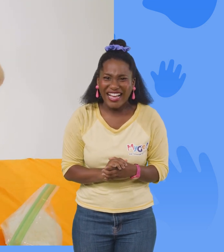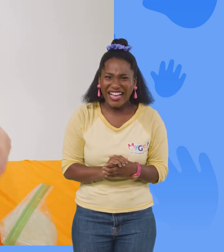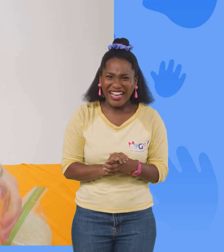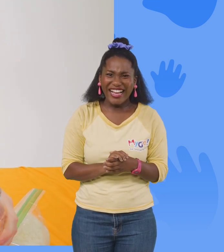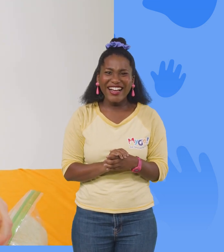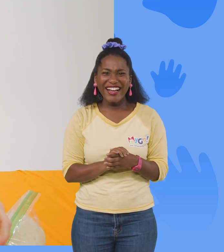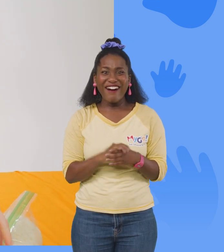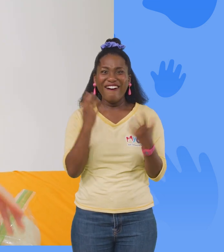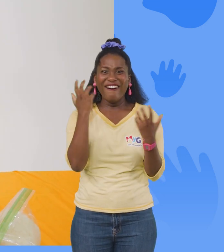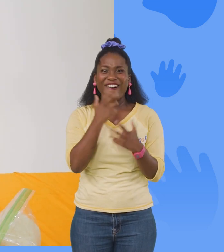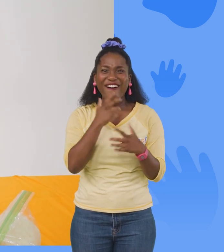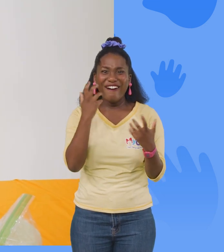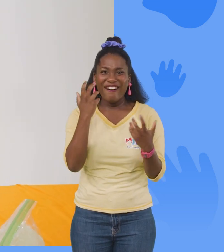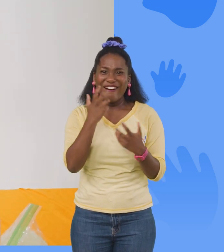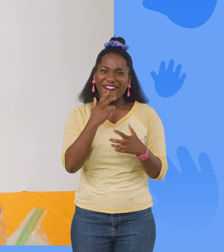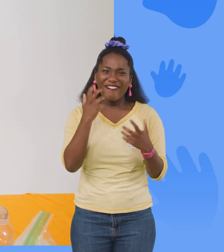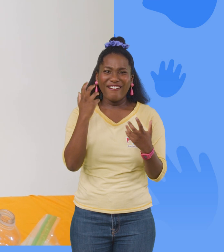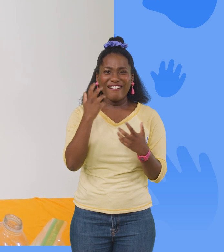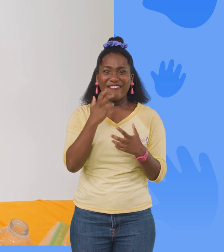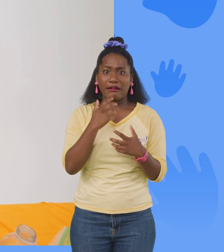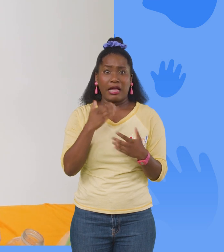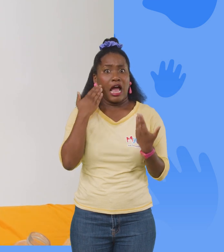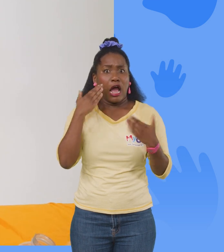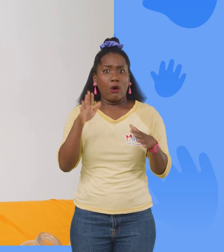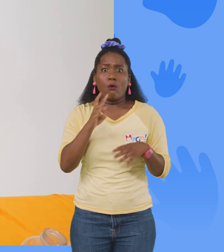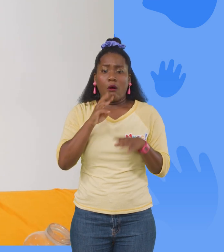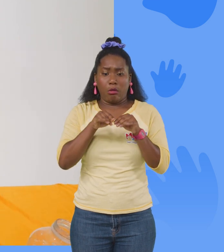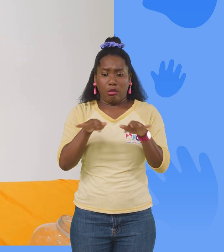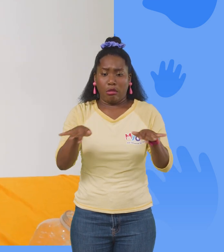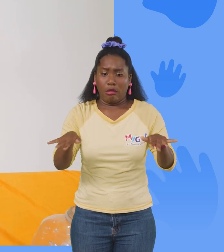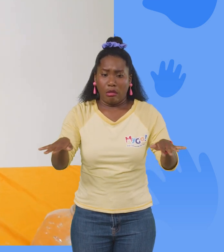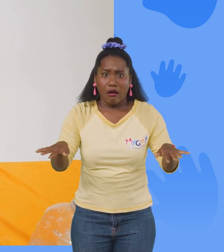One a I don't want to spill. Ready?